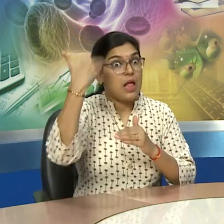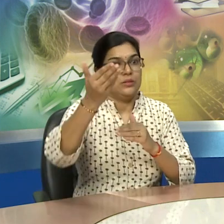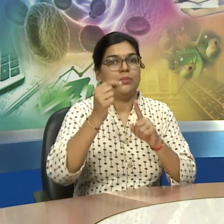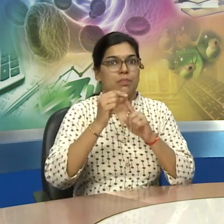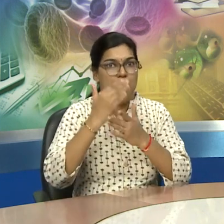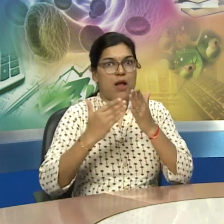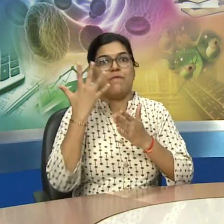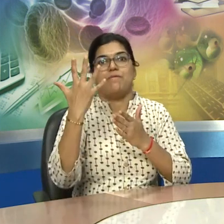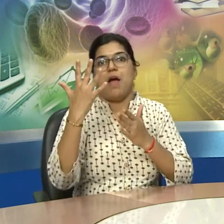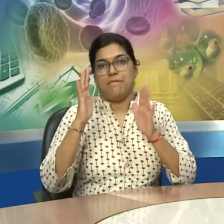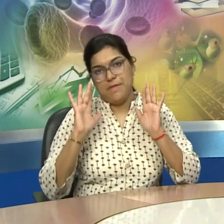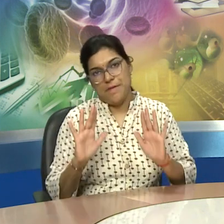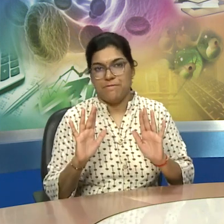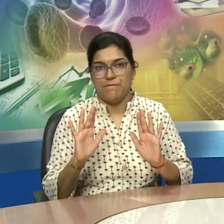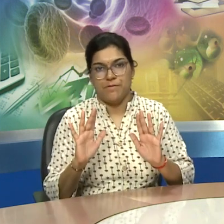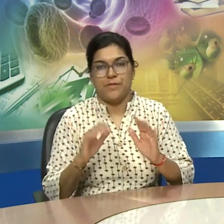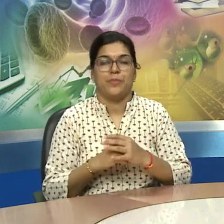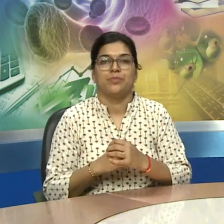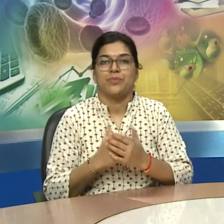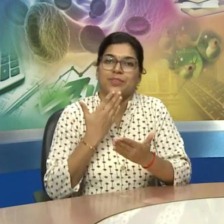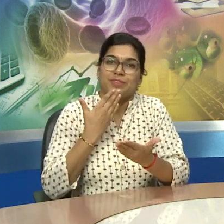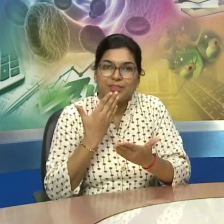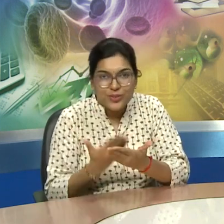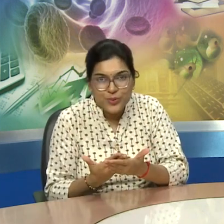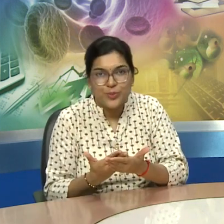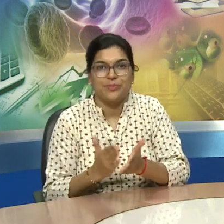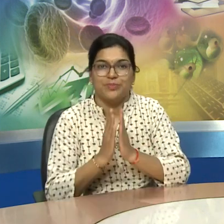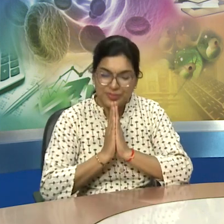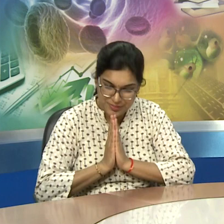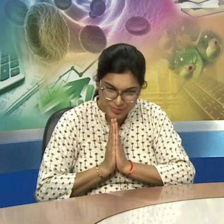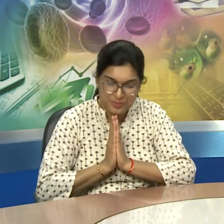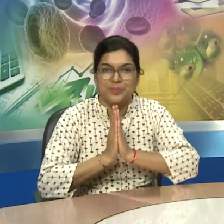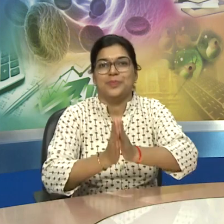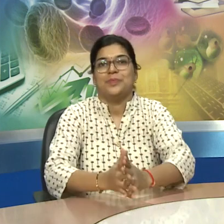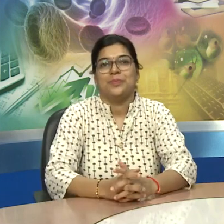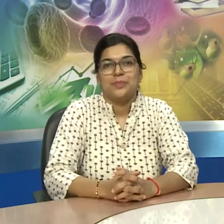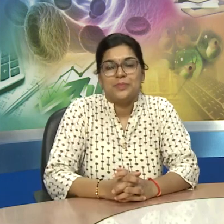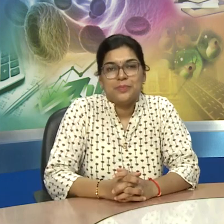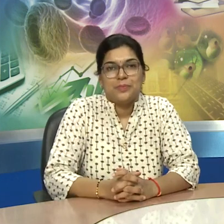in the next video will be video part 5 thank you namaskar